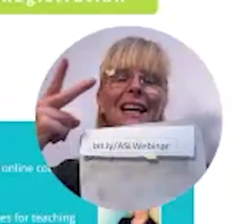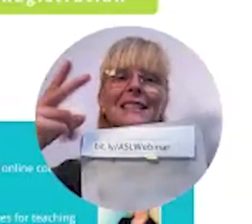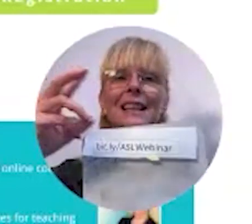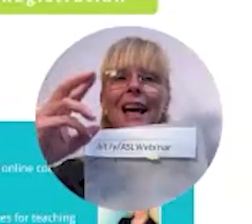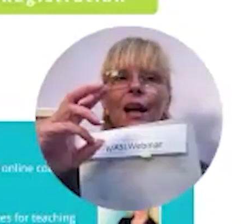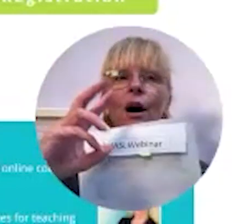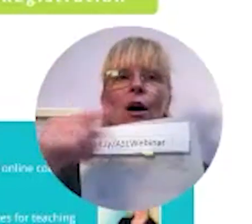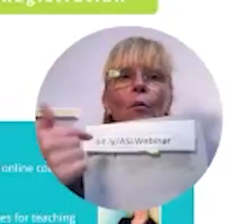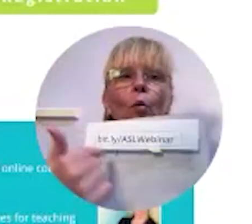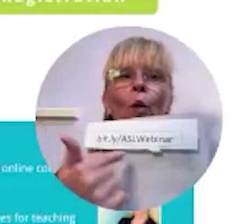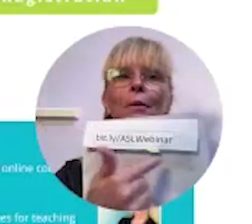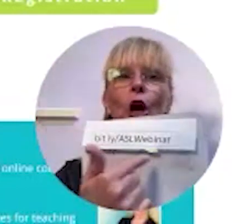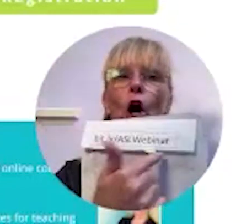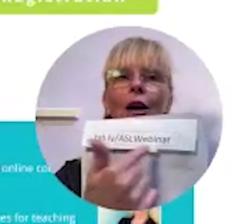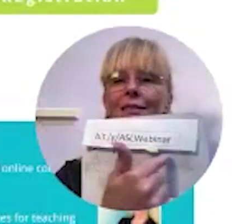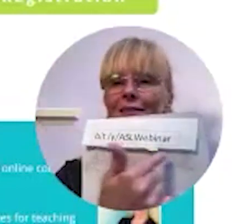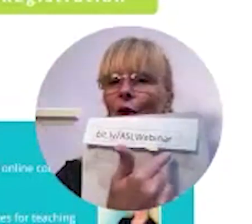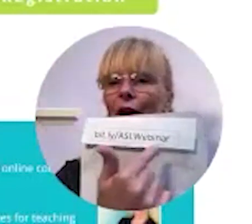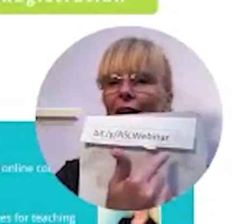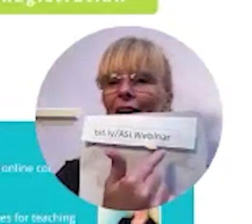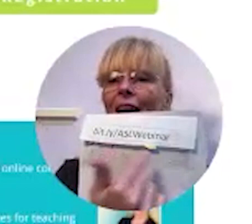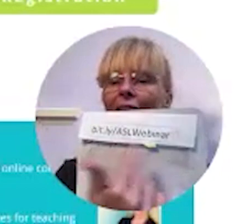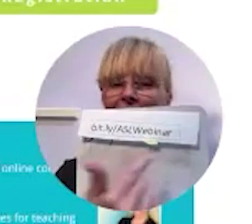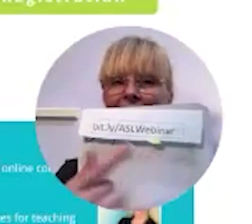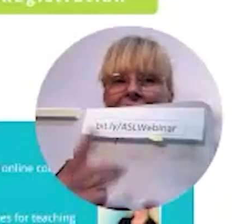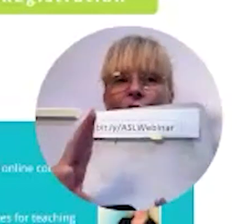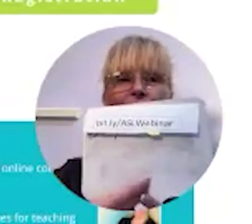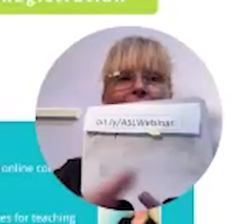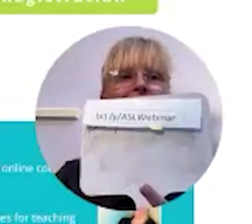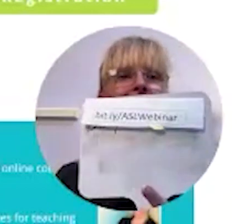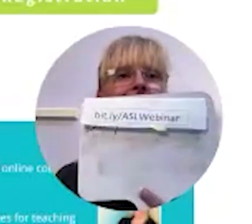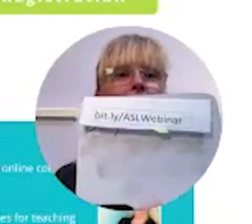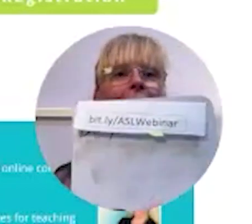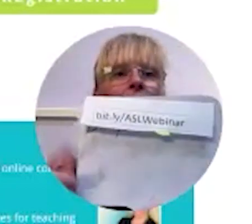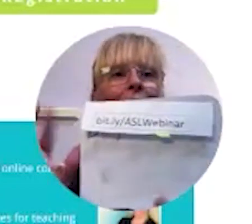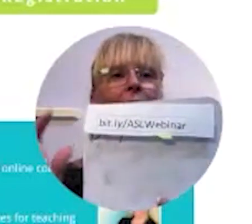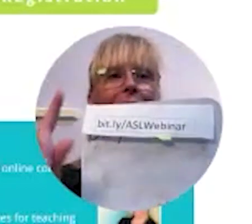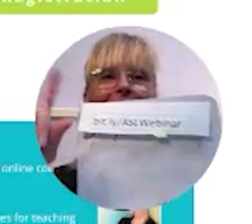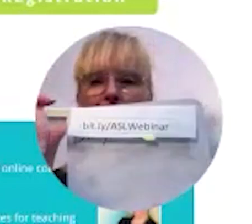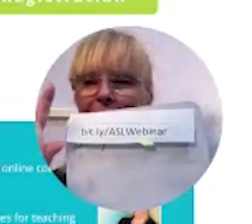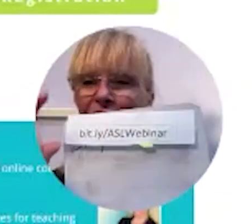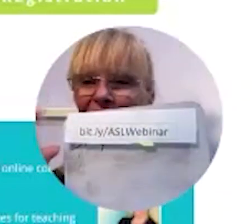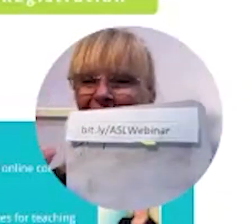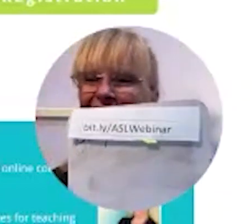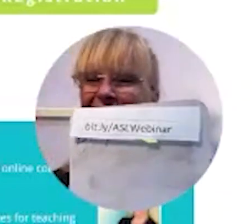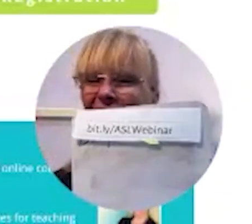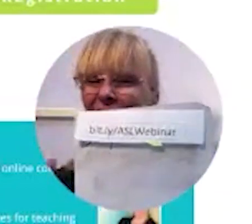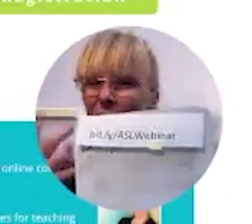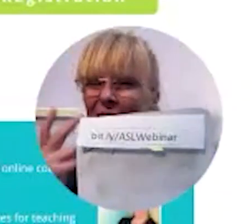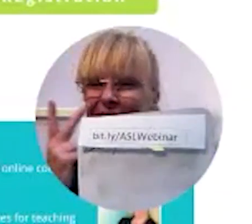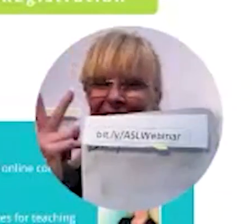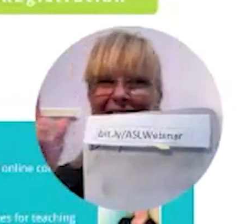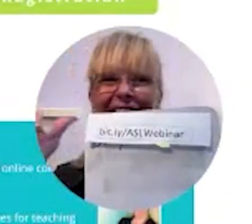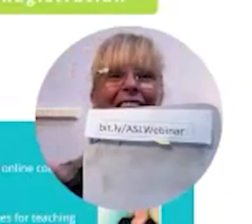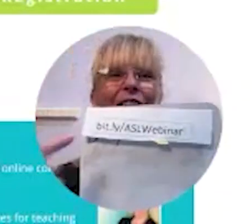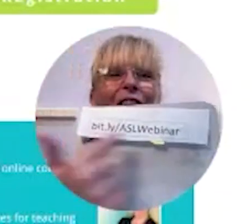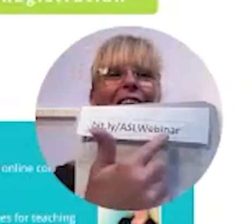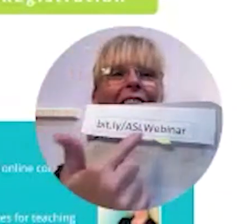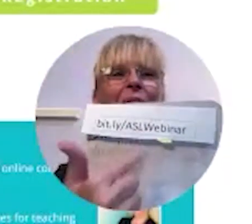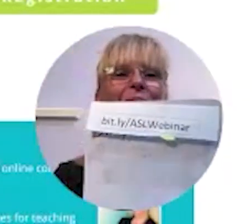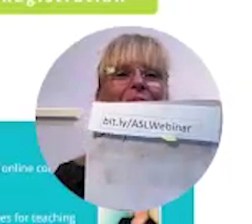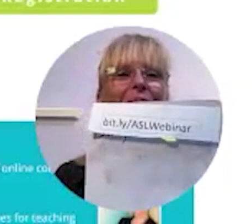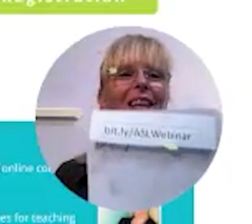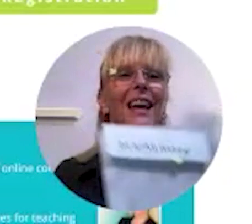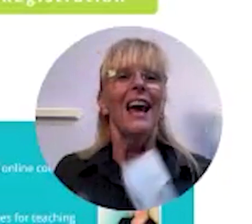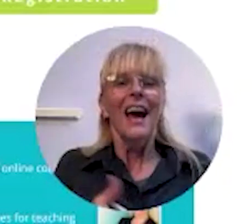see it says like um webinar okay and that's how you sign up I hope that helps take a picture of this if you want to see it later